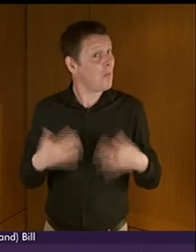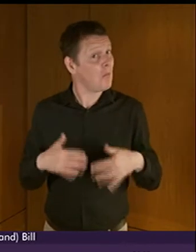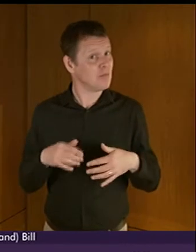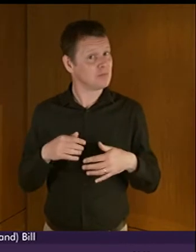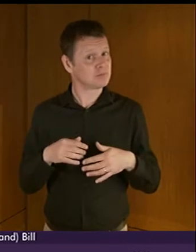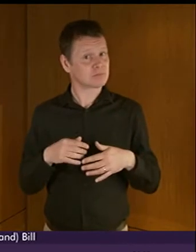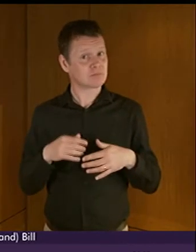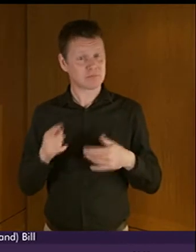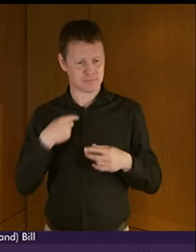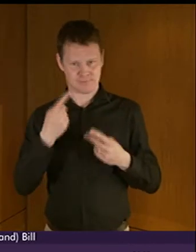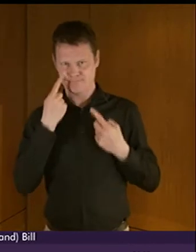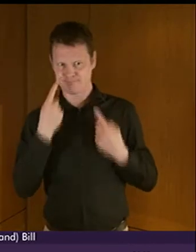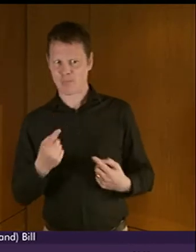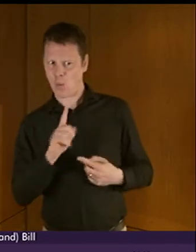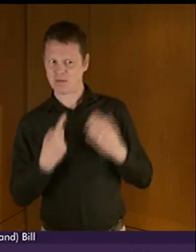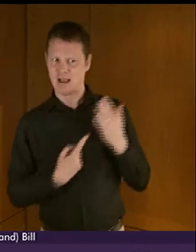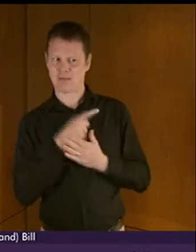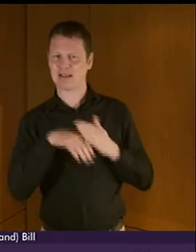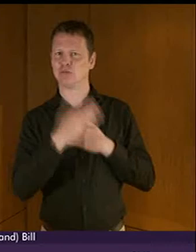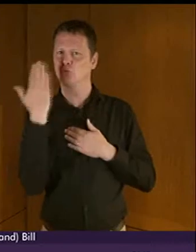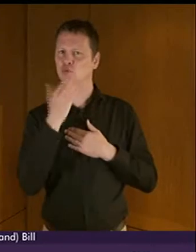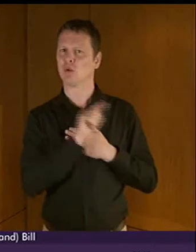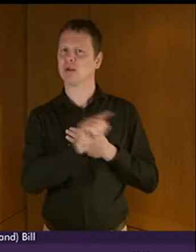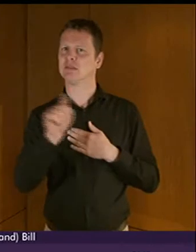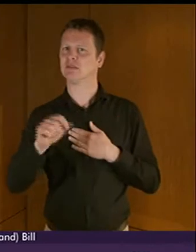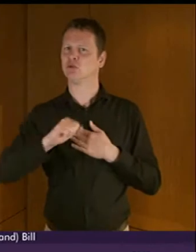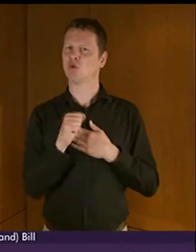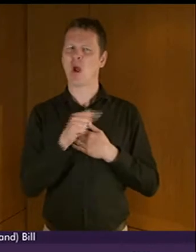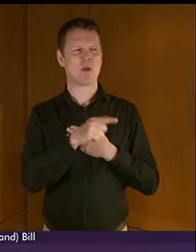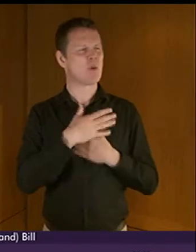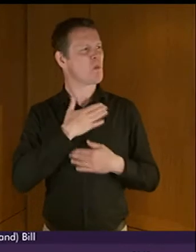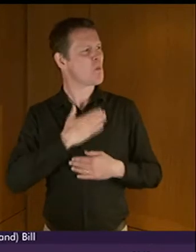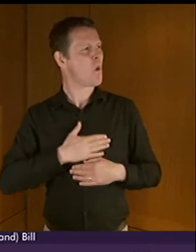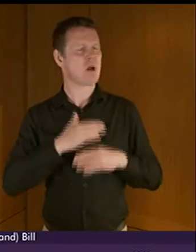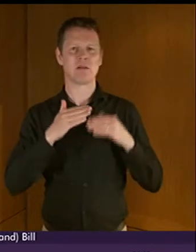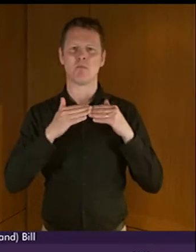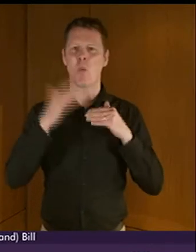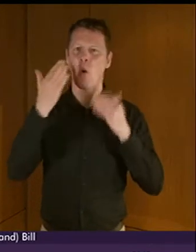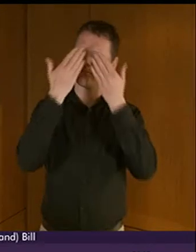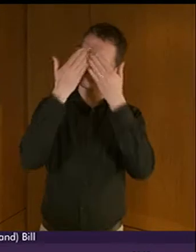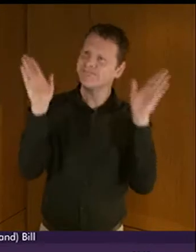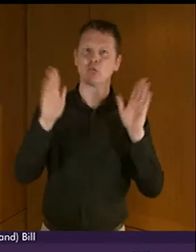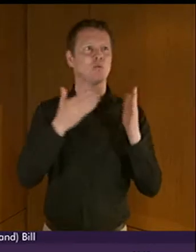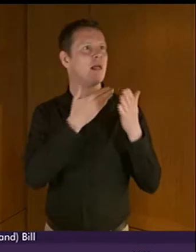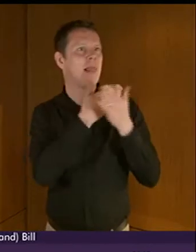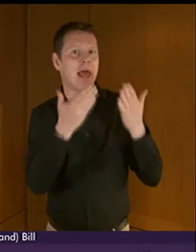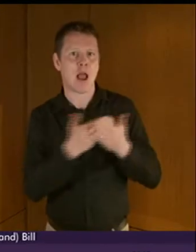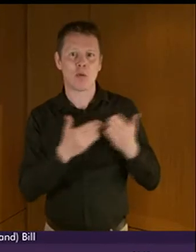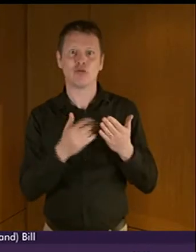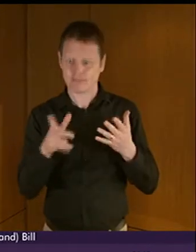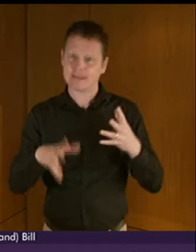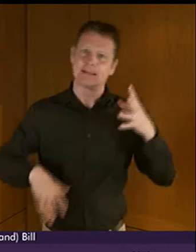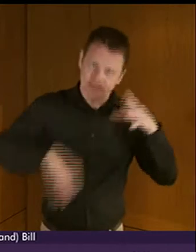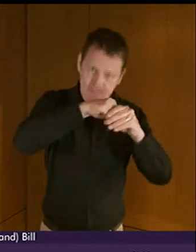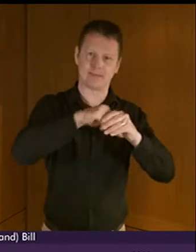in our schools in Scotland to introduce much greater exposure to languages including BSL.